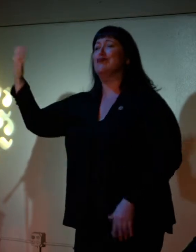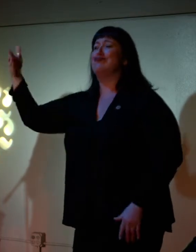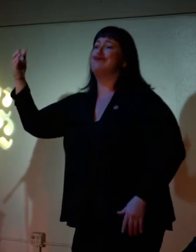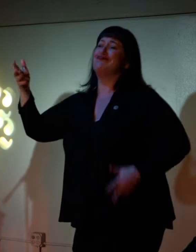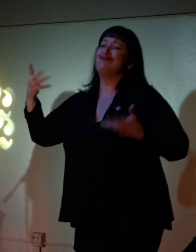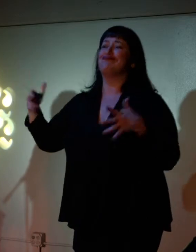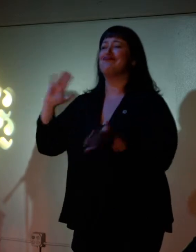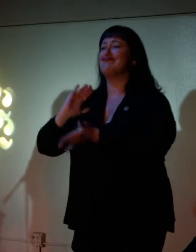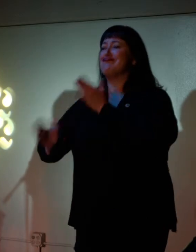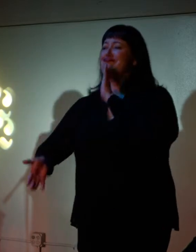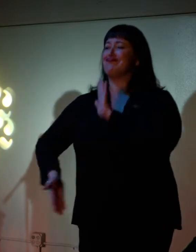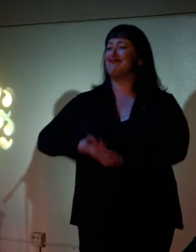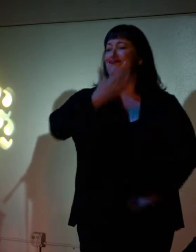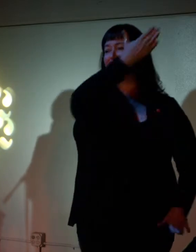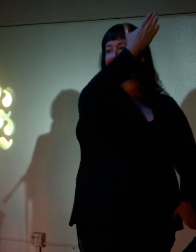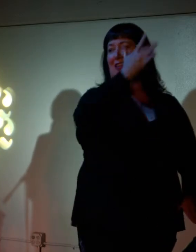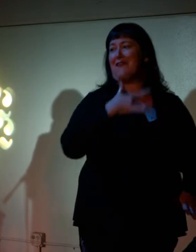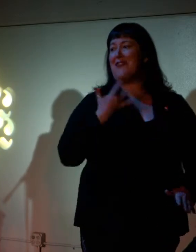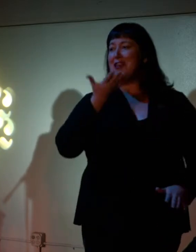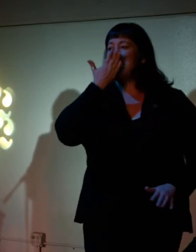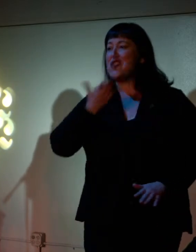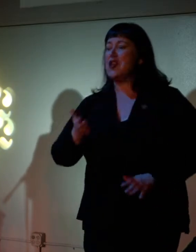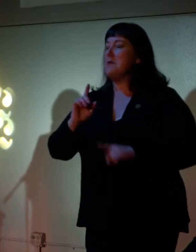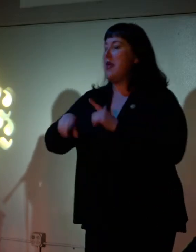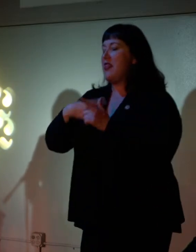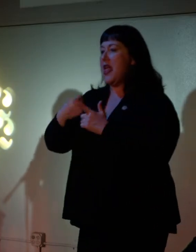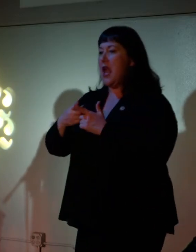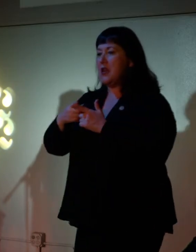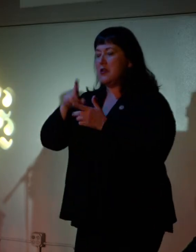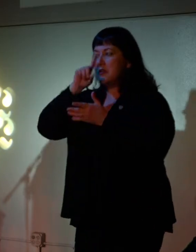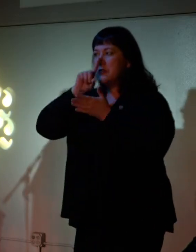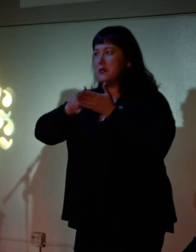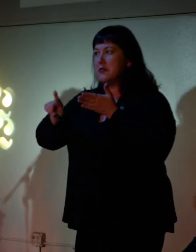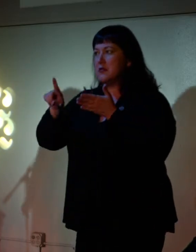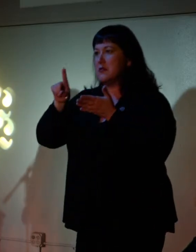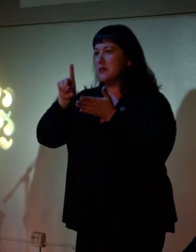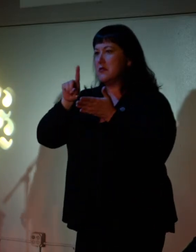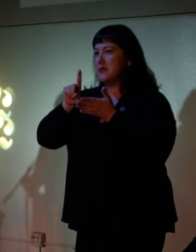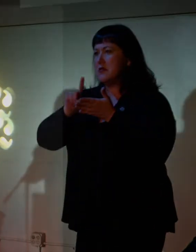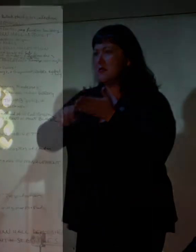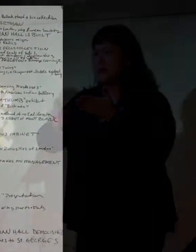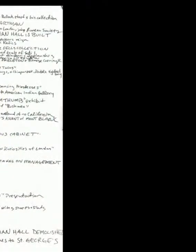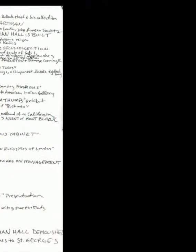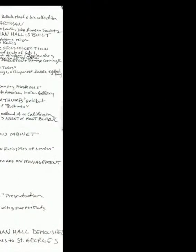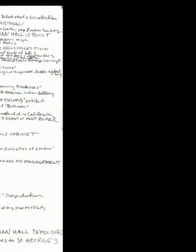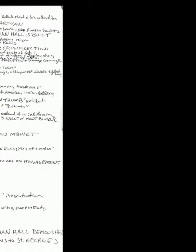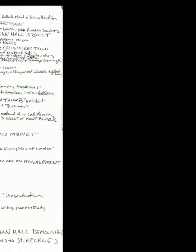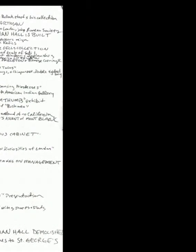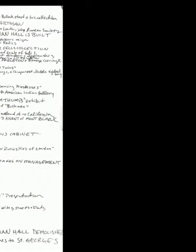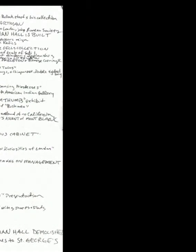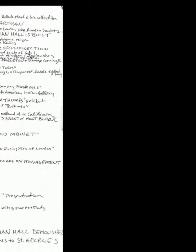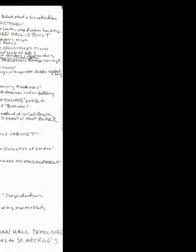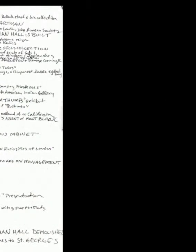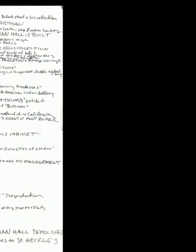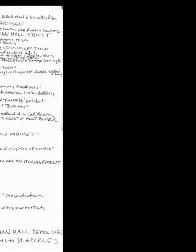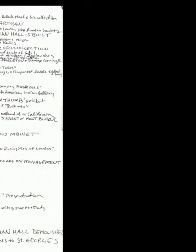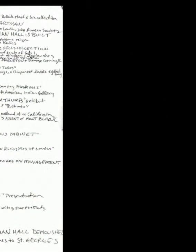right? Well, but then I started doing the research, and I started making timelines